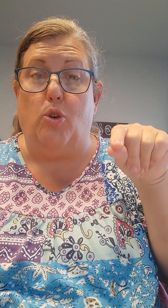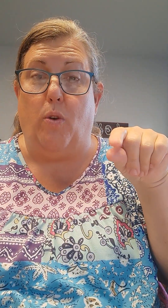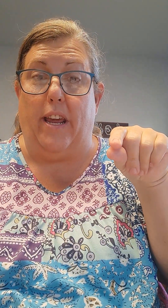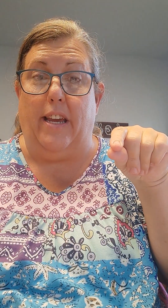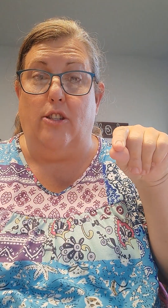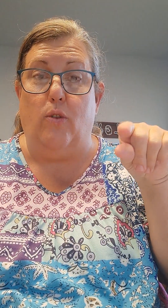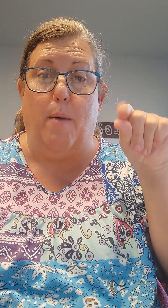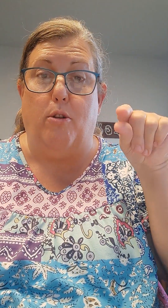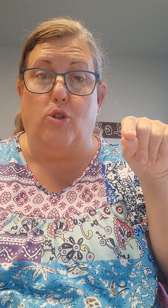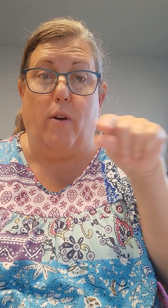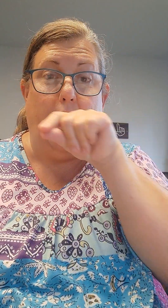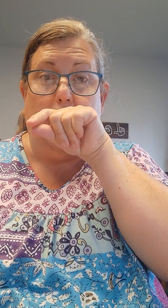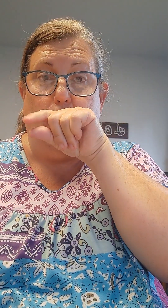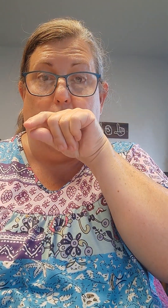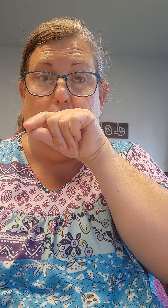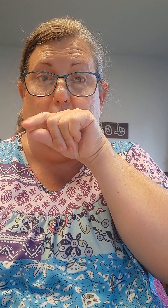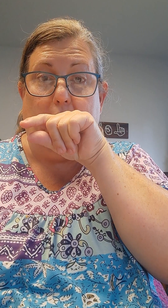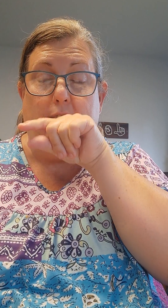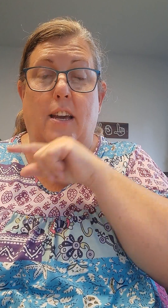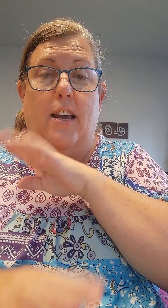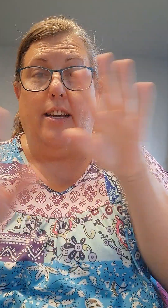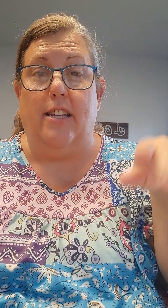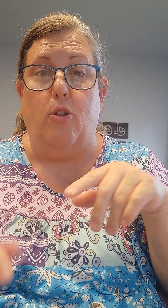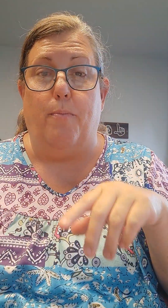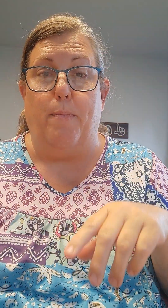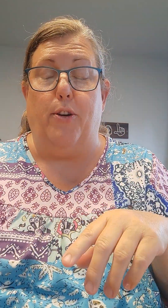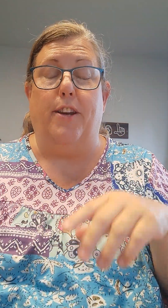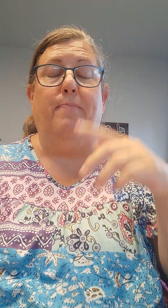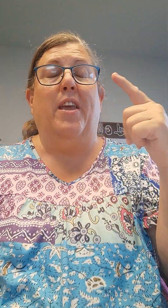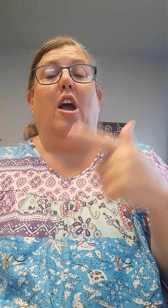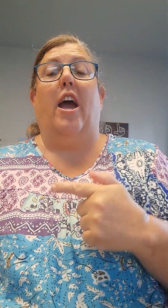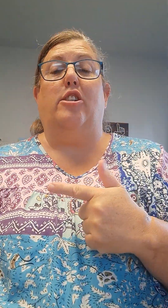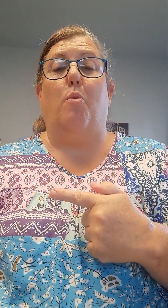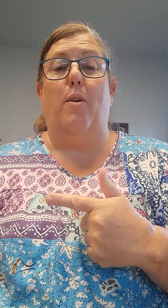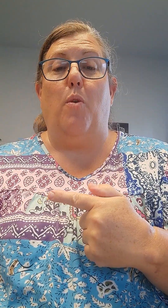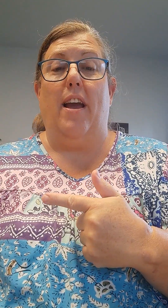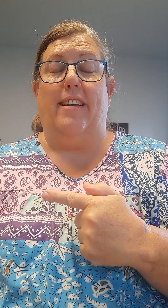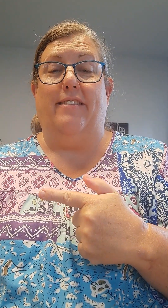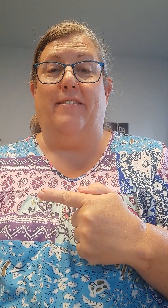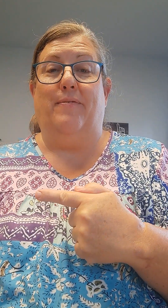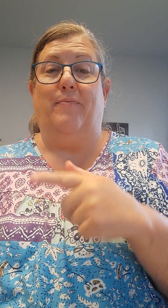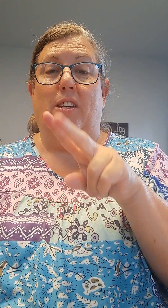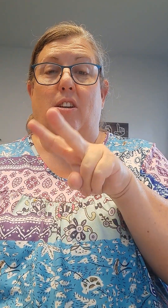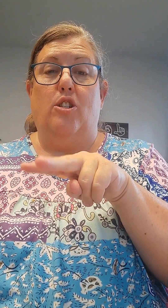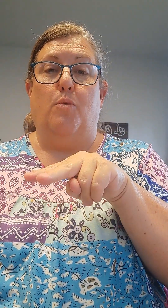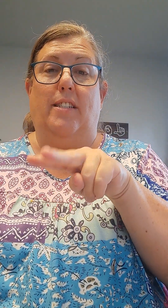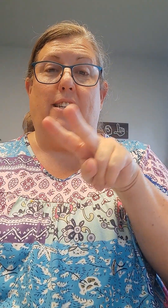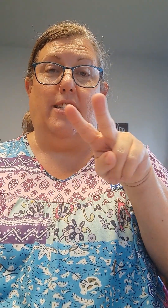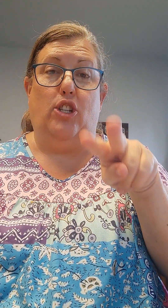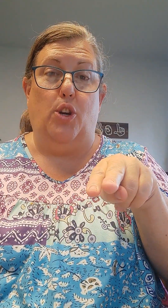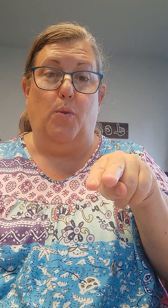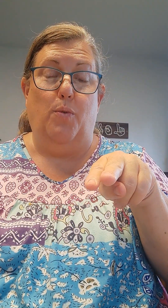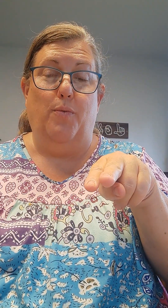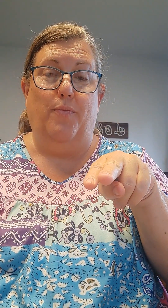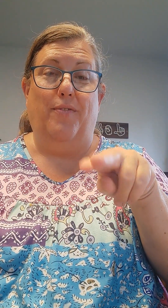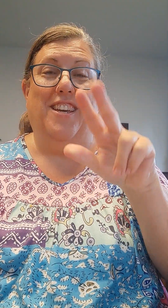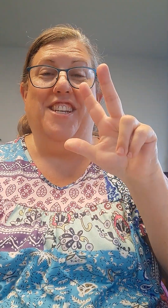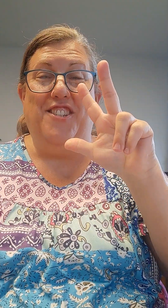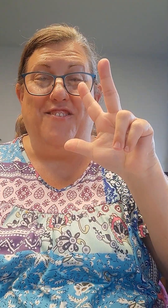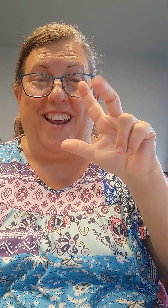twenty. Do not put twenty in front of your face. Because then it will be bird. All right. Twenty-one. Twenty-two. Twenty